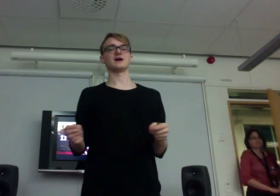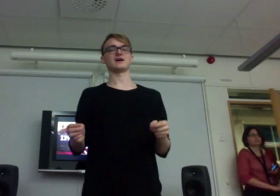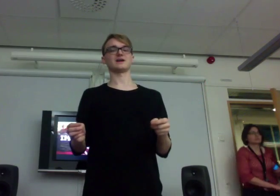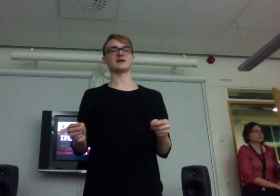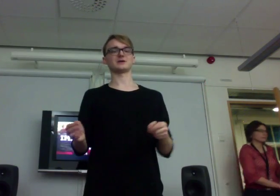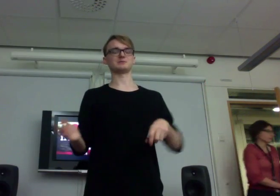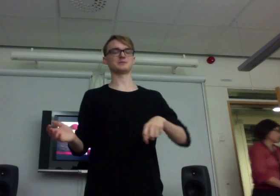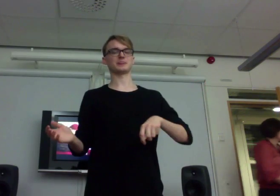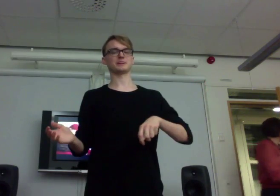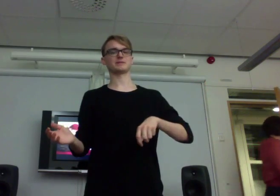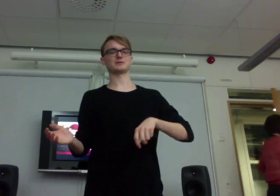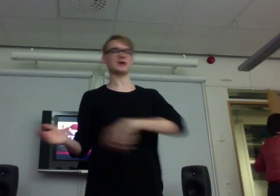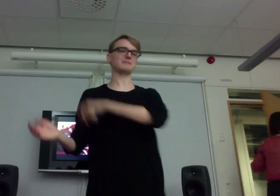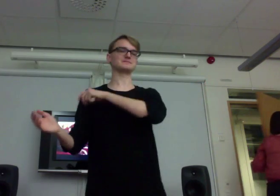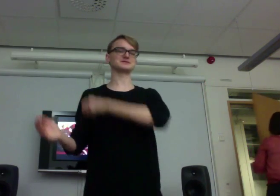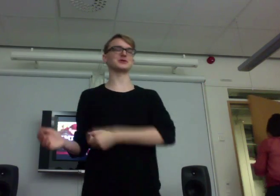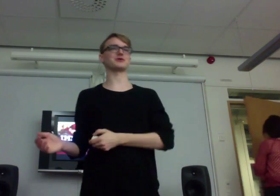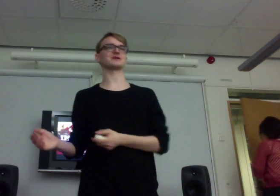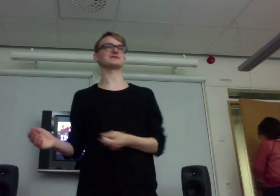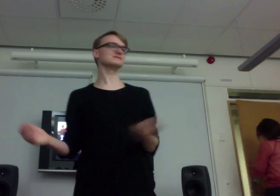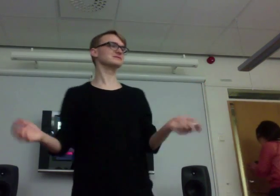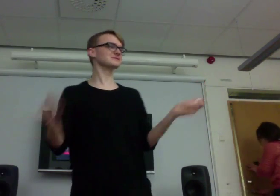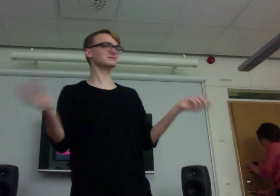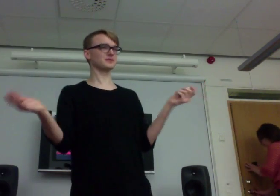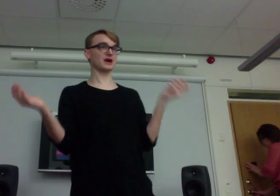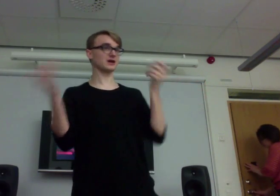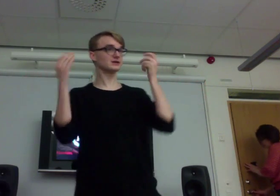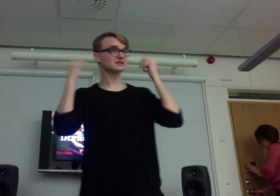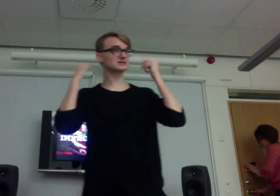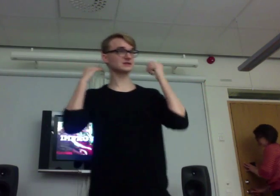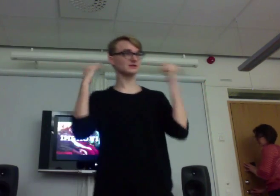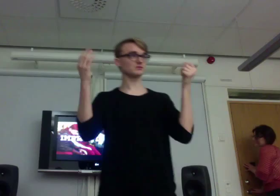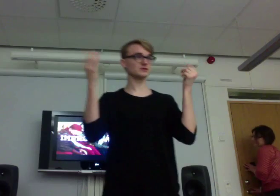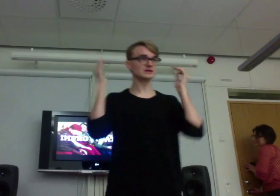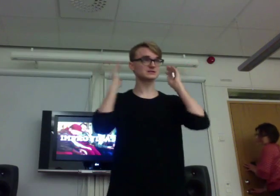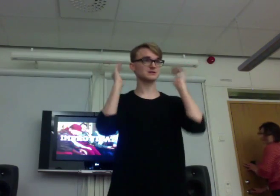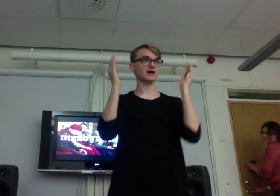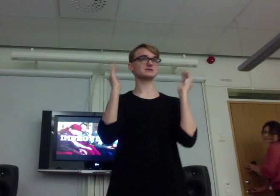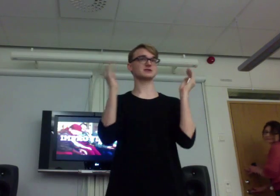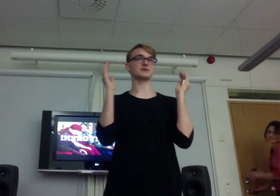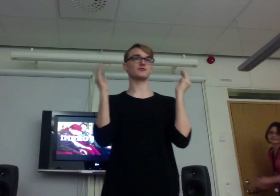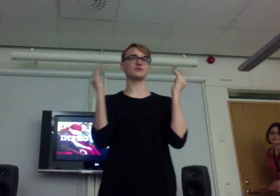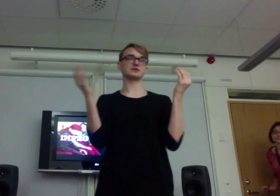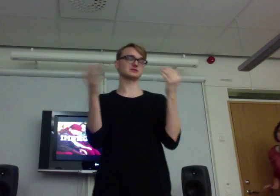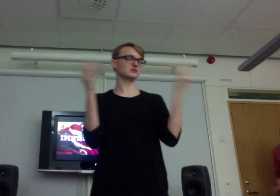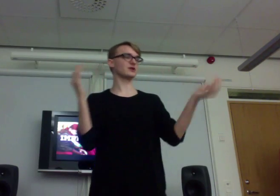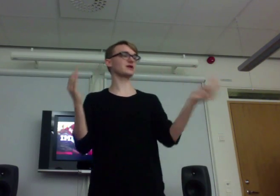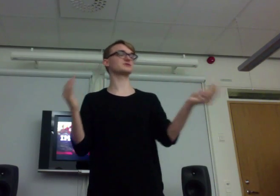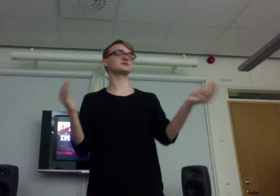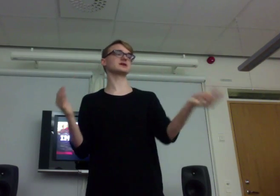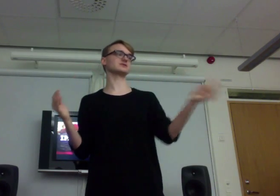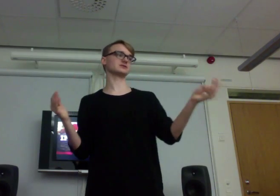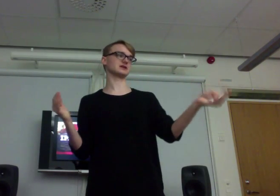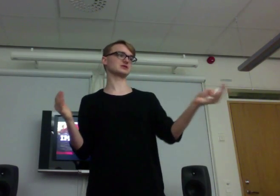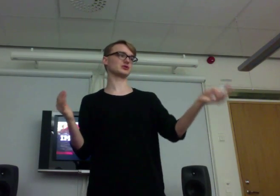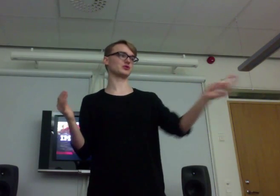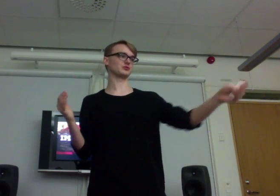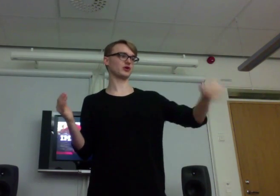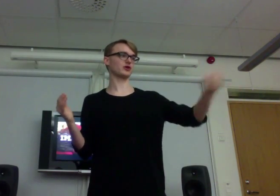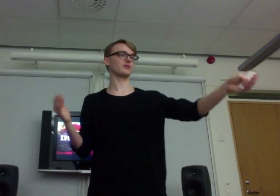Um, yeah. So, but it's, it's actually, it's really interesting to talk about